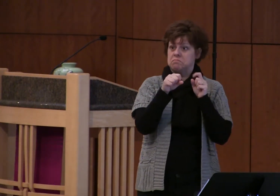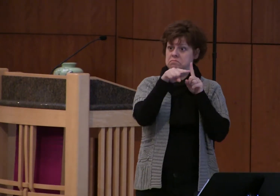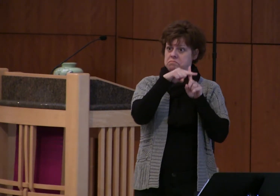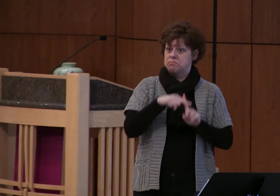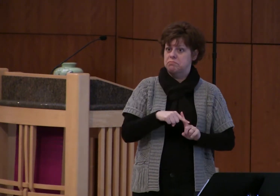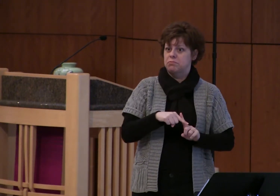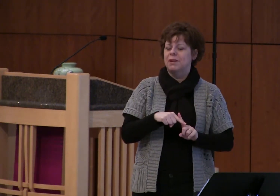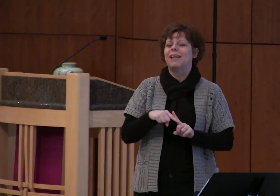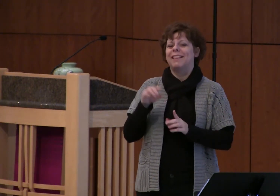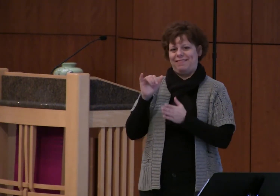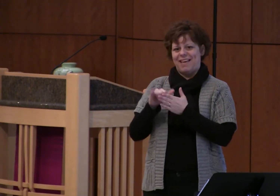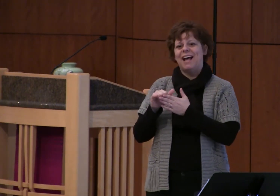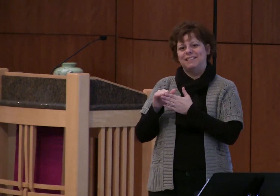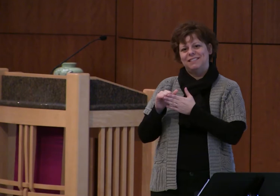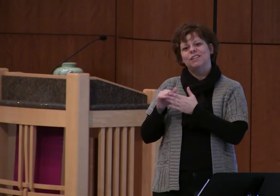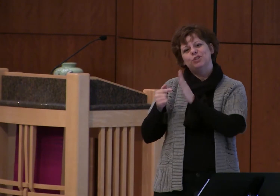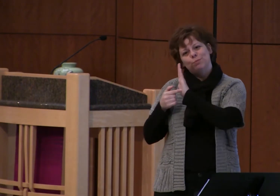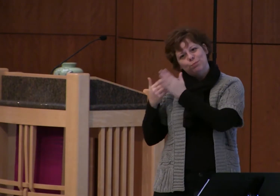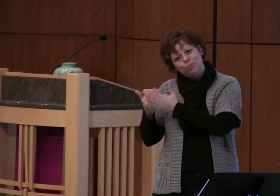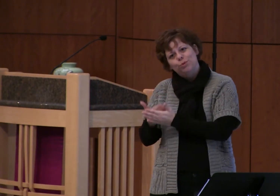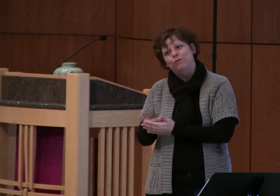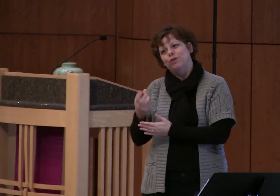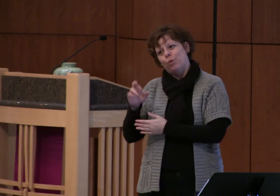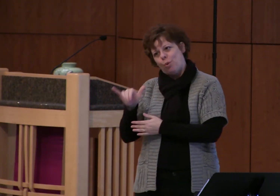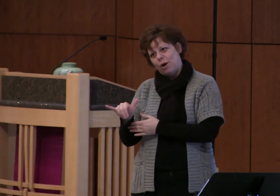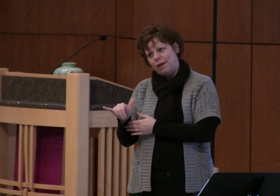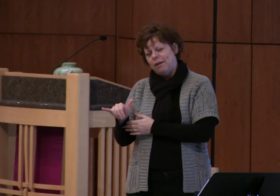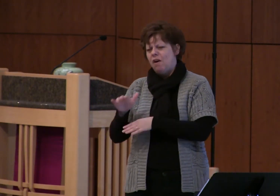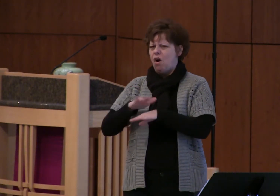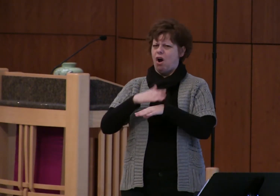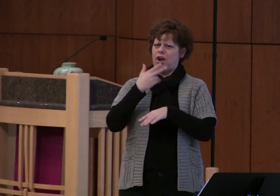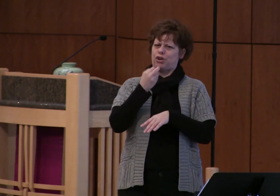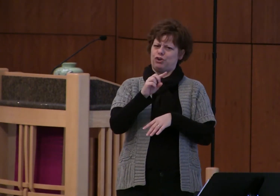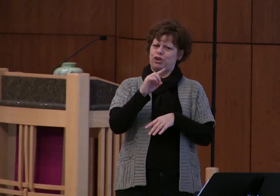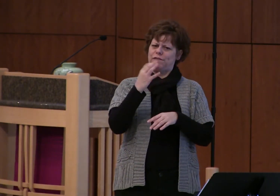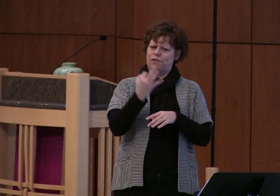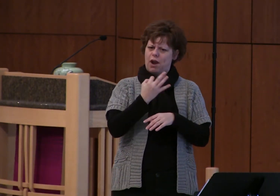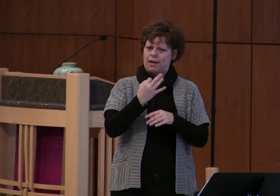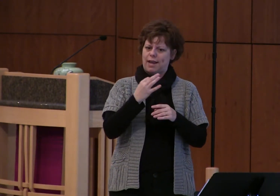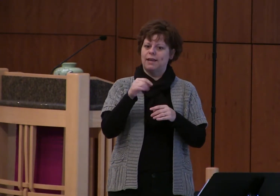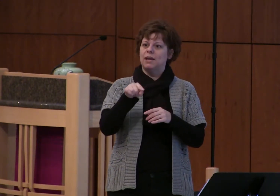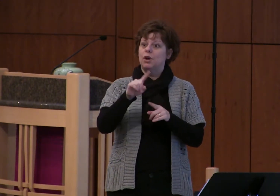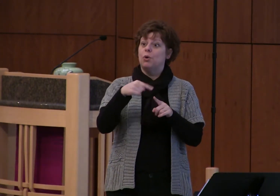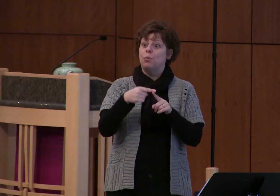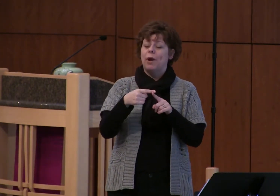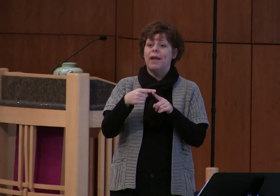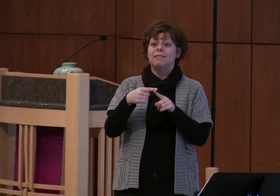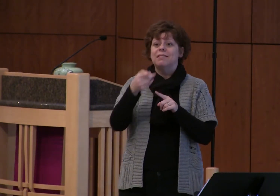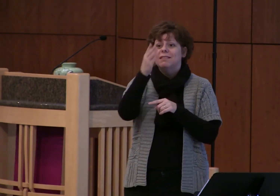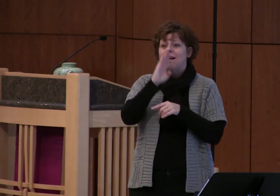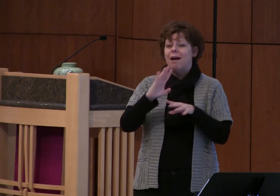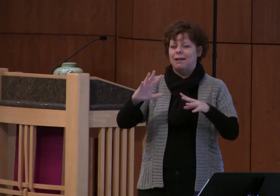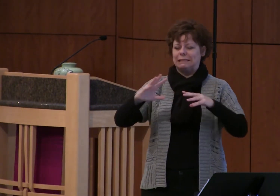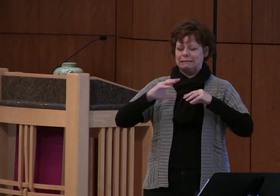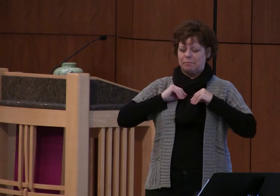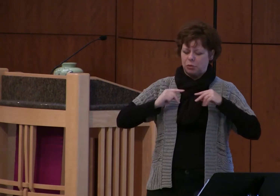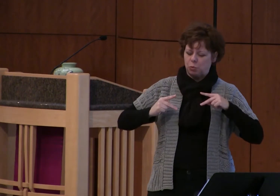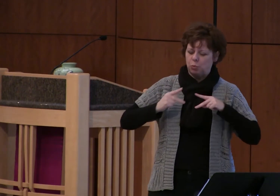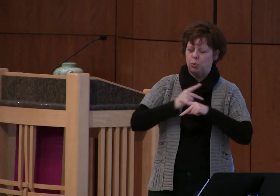on Good Friday when the Son of God accepted the very worst within us our pride